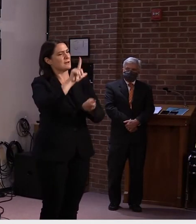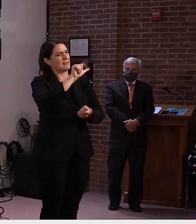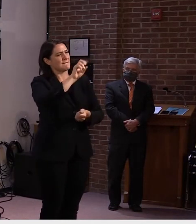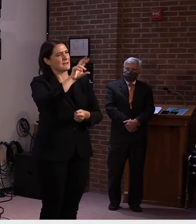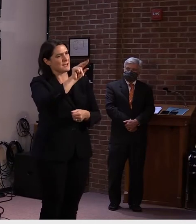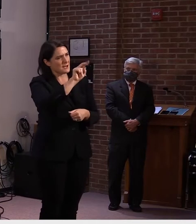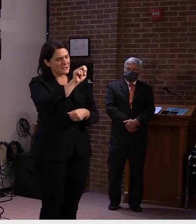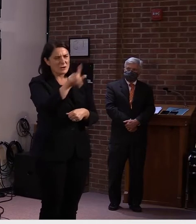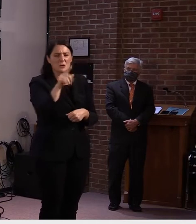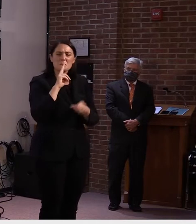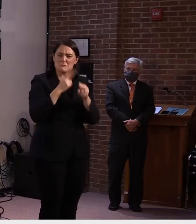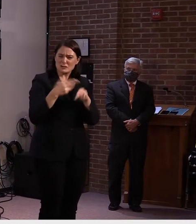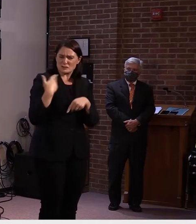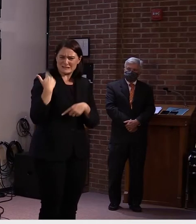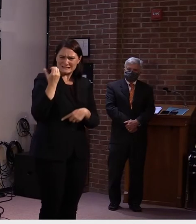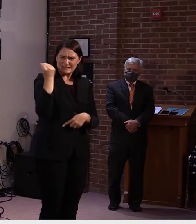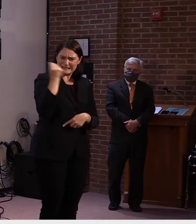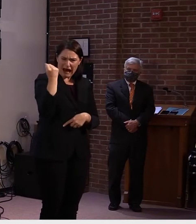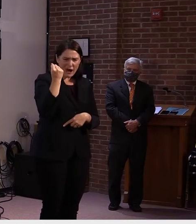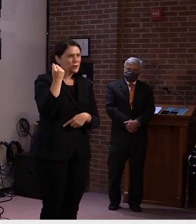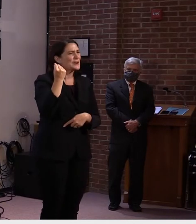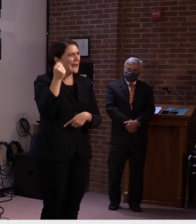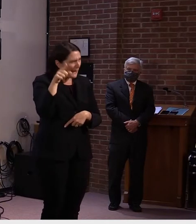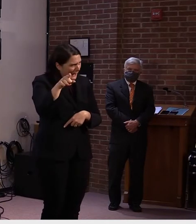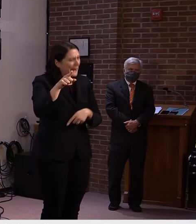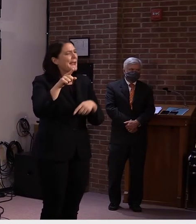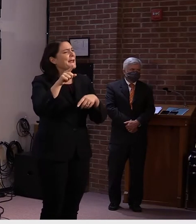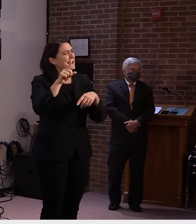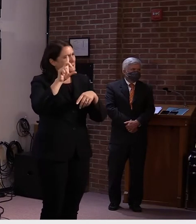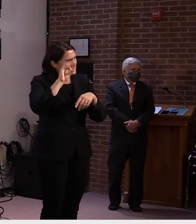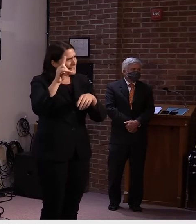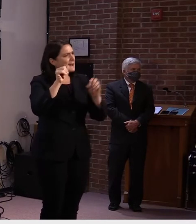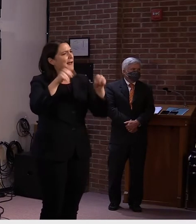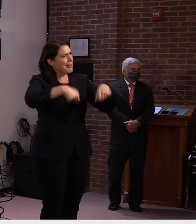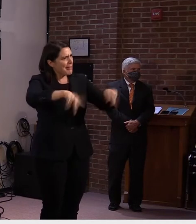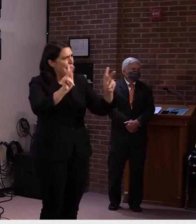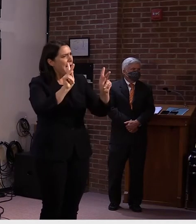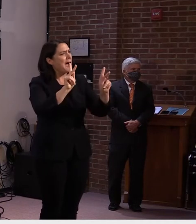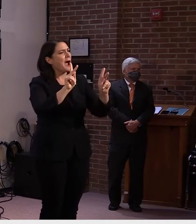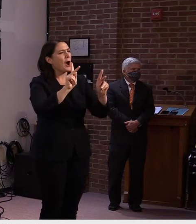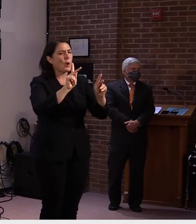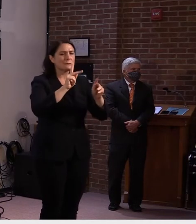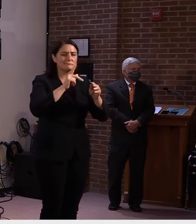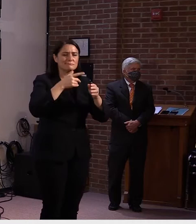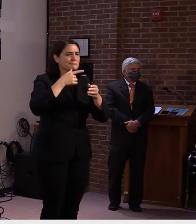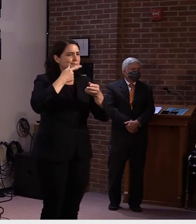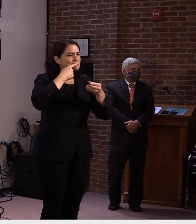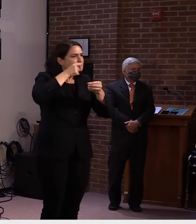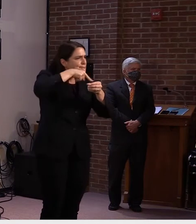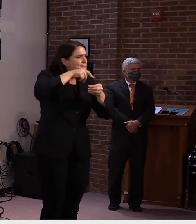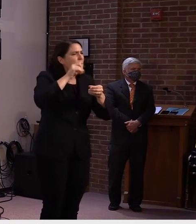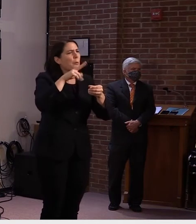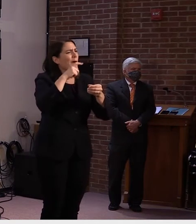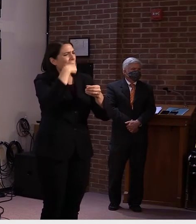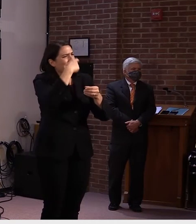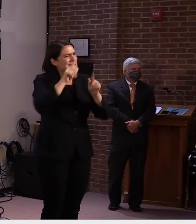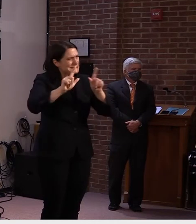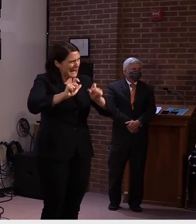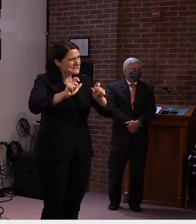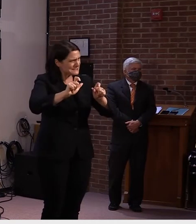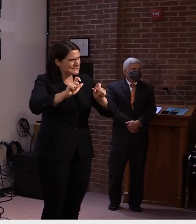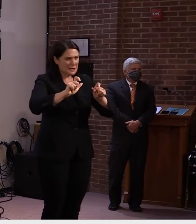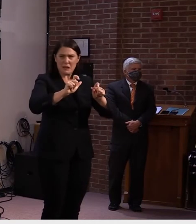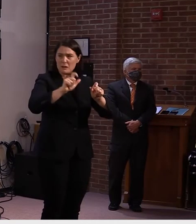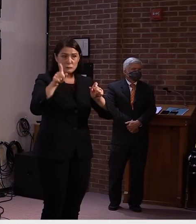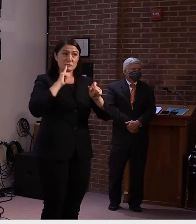authorized the emergency use of a saliva test, uh, for COVID-19. And I was wondering, when do you think